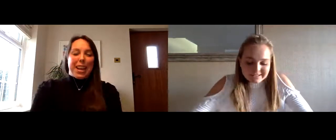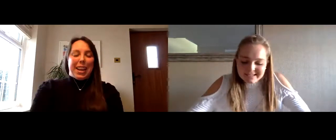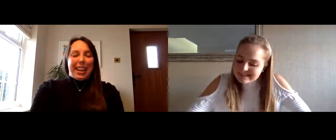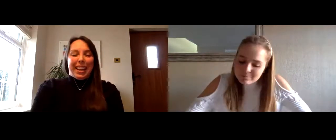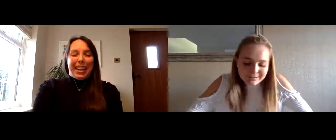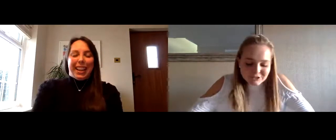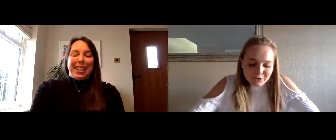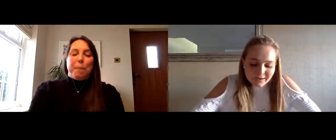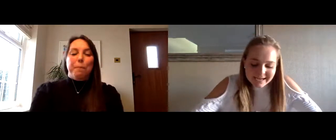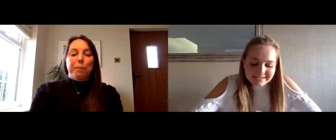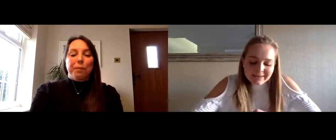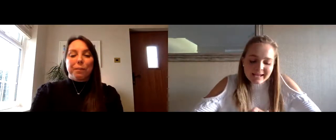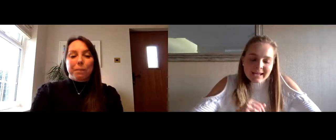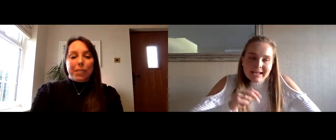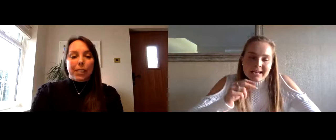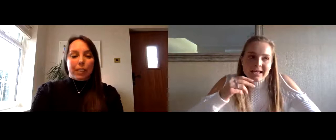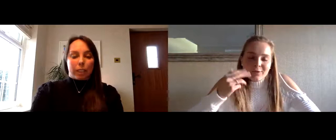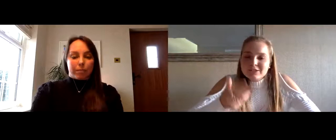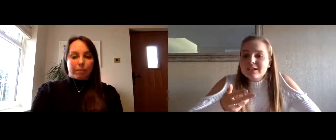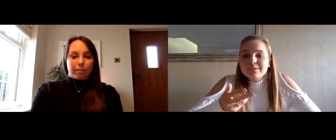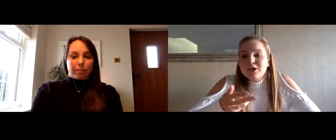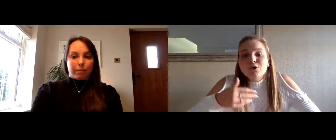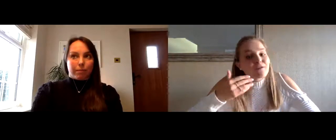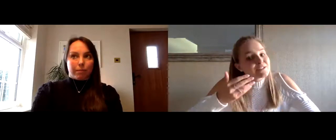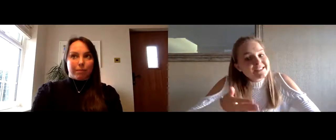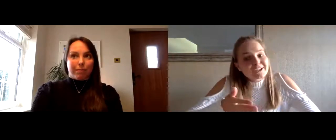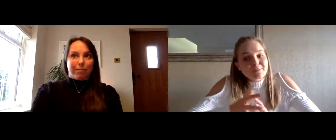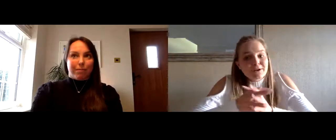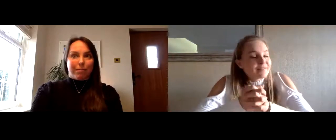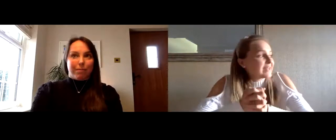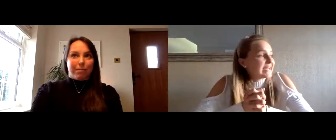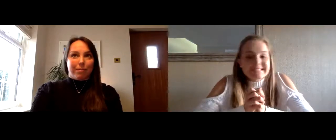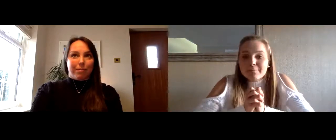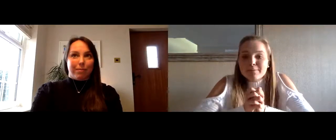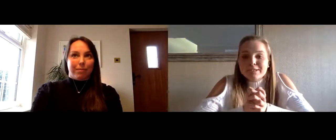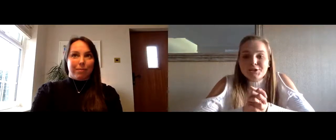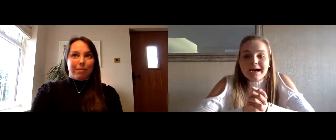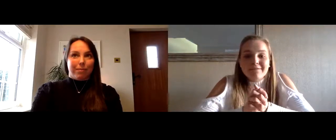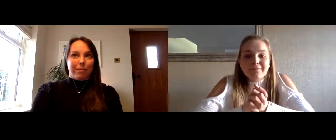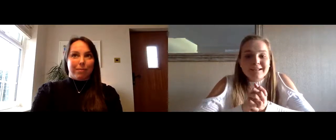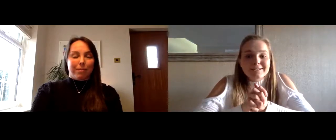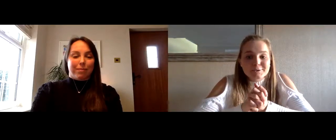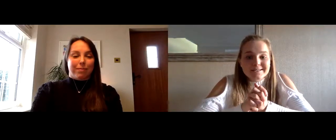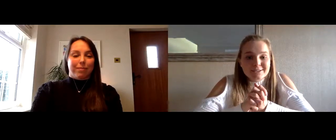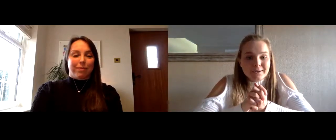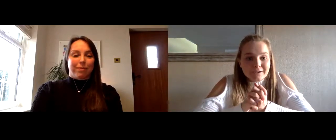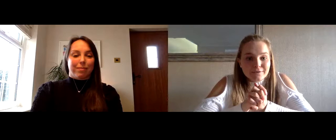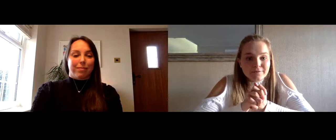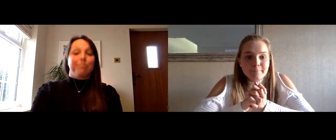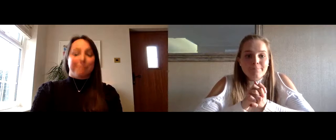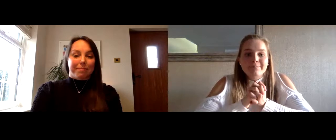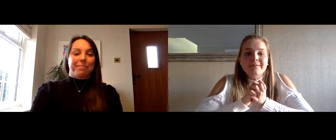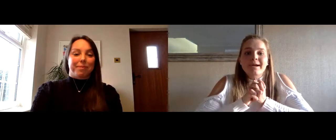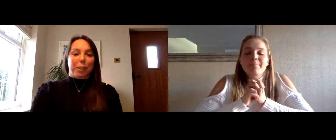spot on 16.2 okay question number two you've obviously touched upon the fantastic memories you have of london 2012